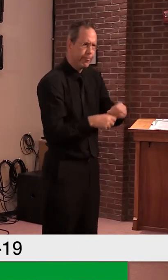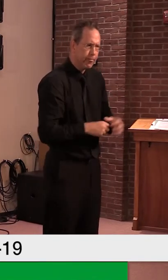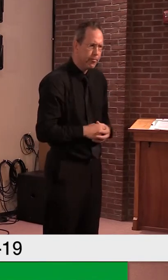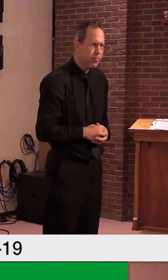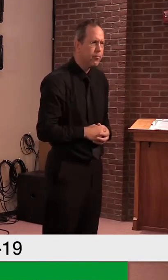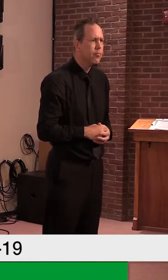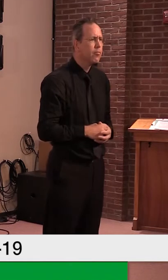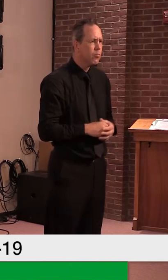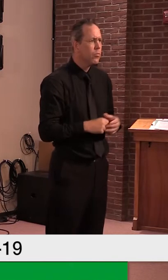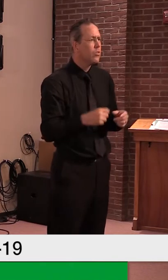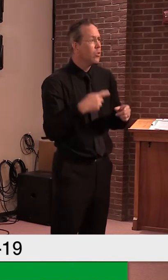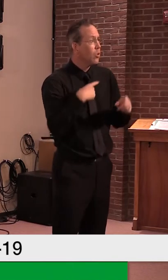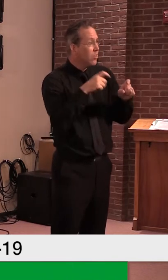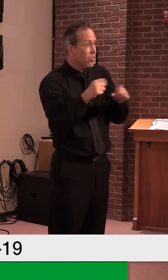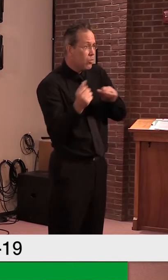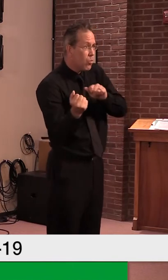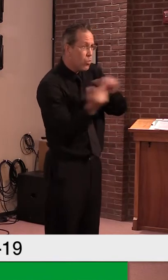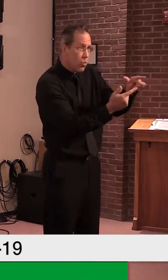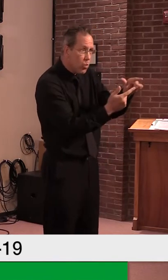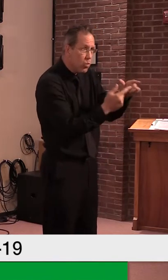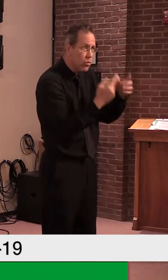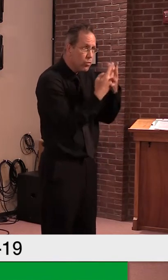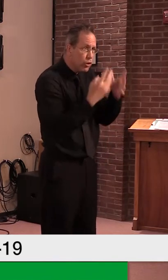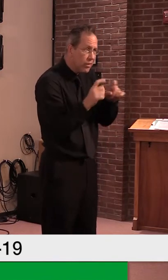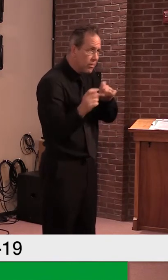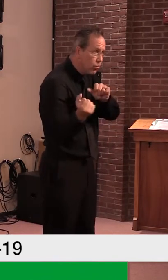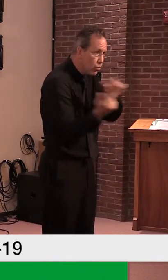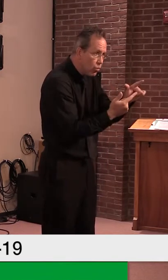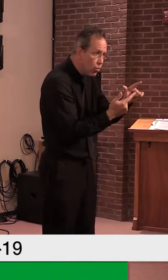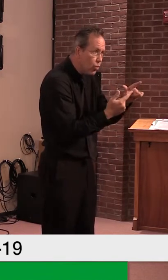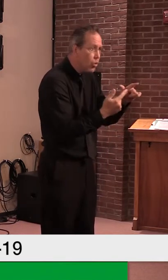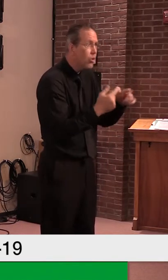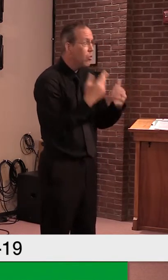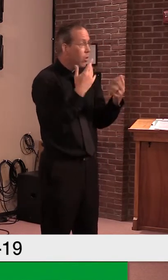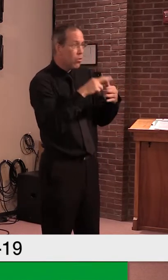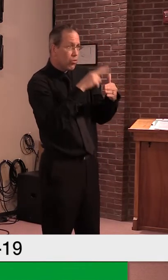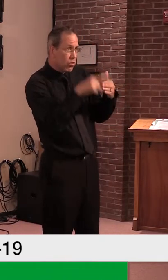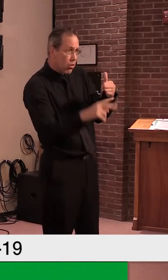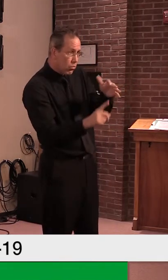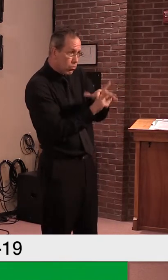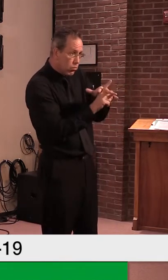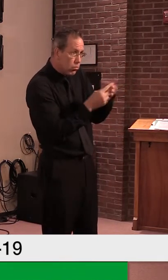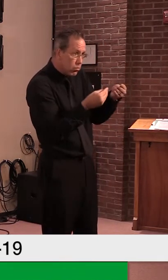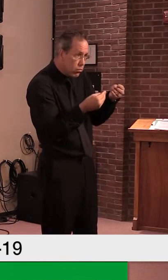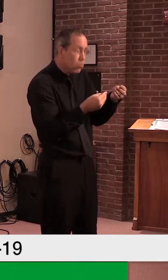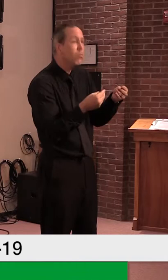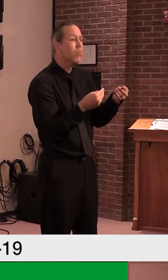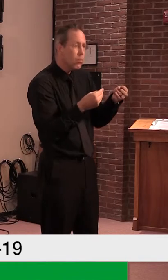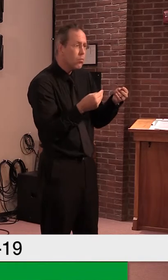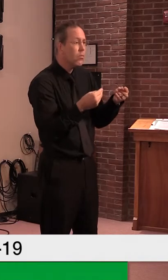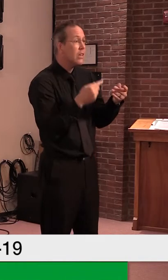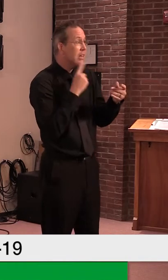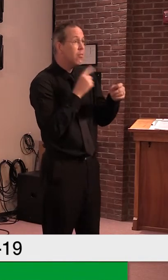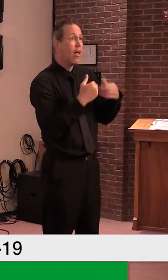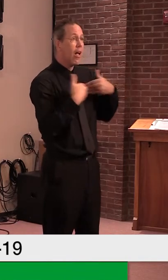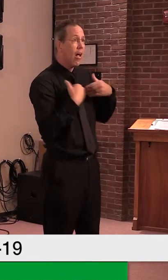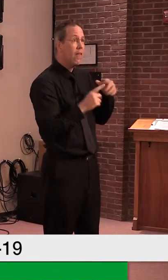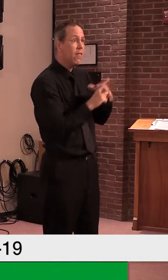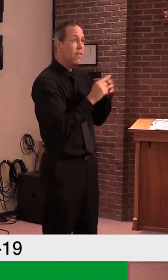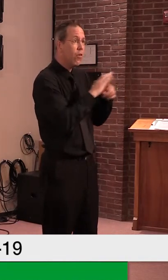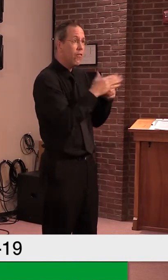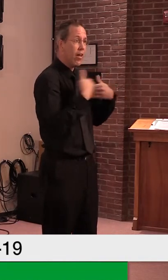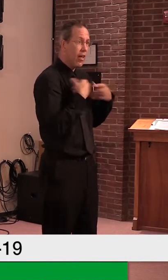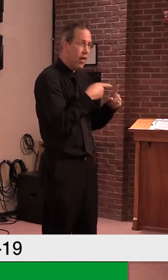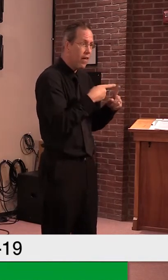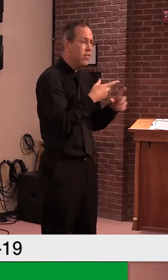We don't have all the results back yet. Um, we want them to isolate those that test positive from those that test, uh, negative.